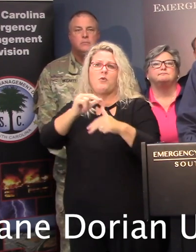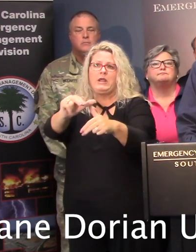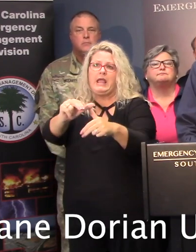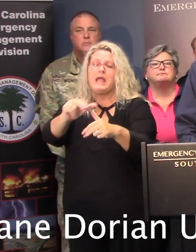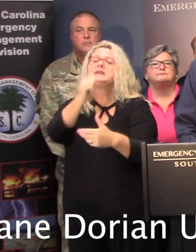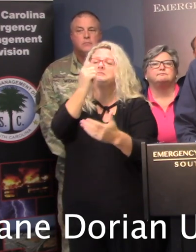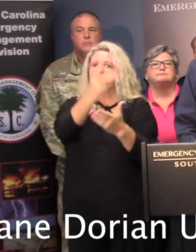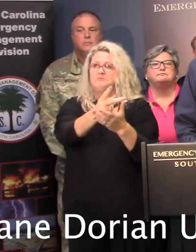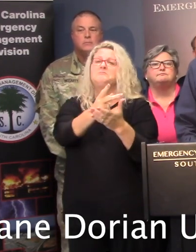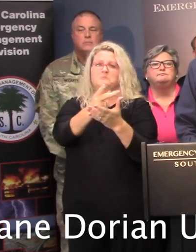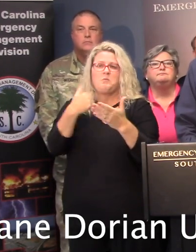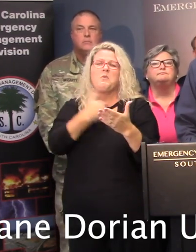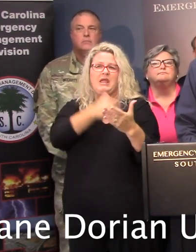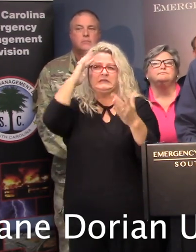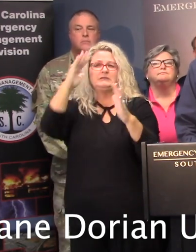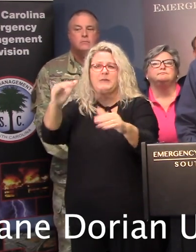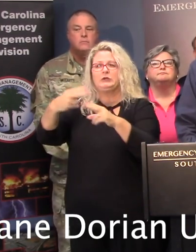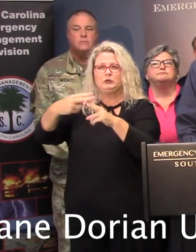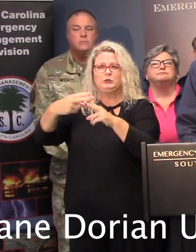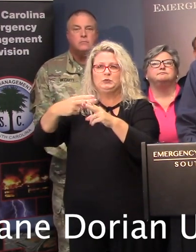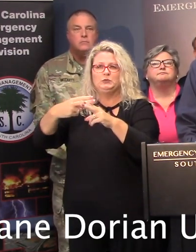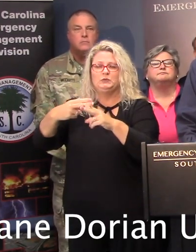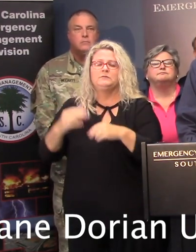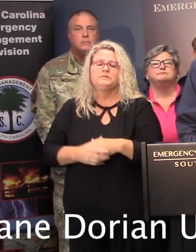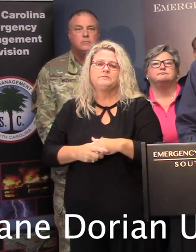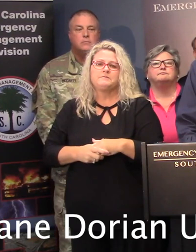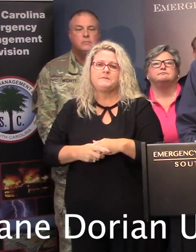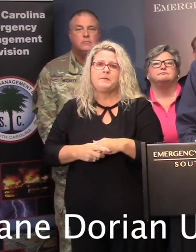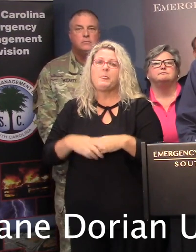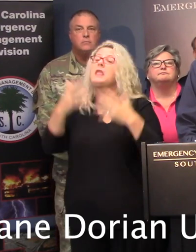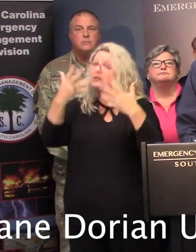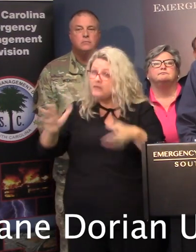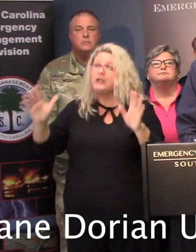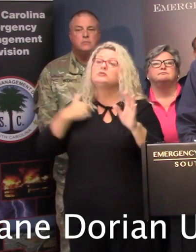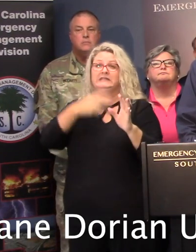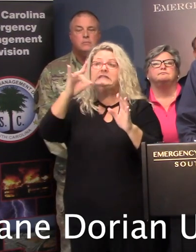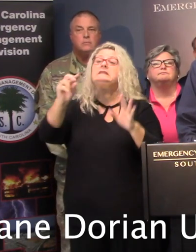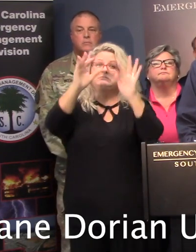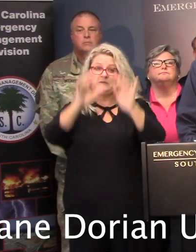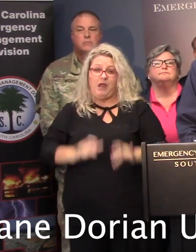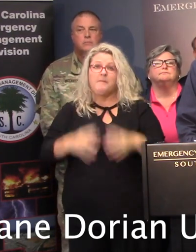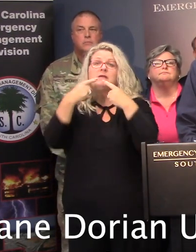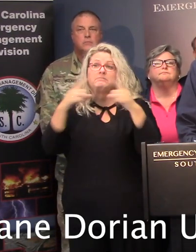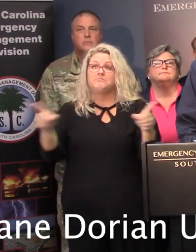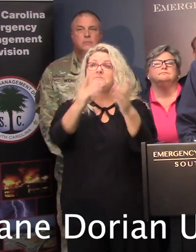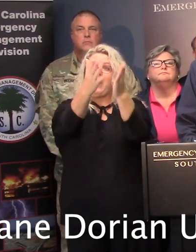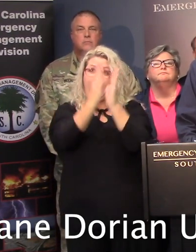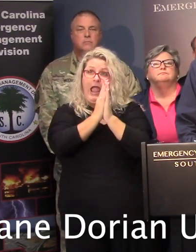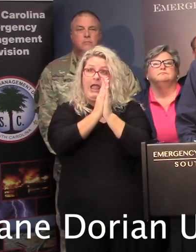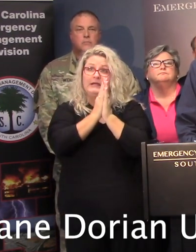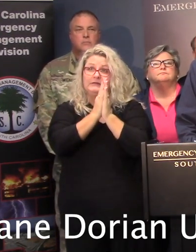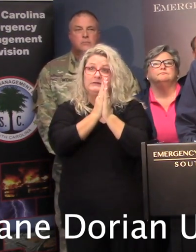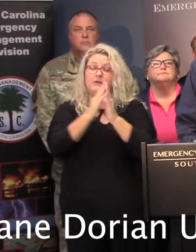We expect that declaration to be granted very soon. We've already made the declaration which allows our agencies to